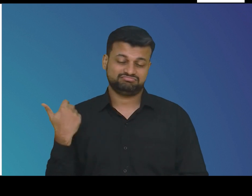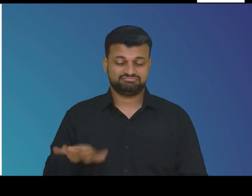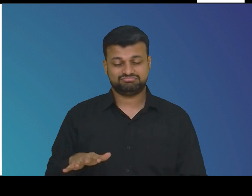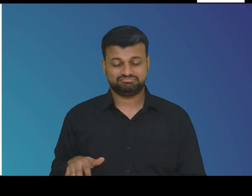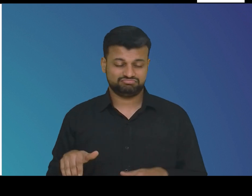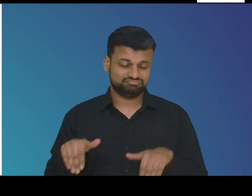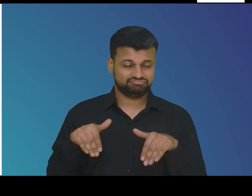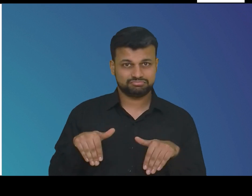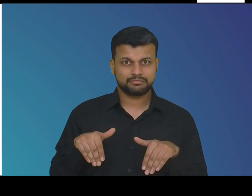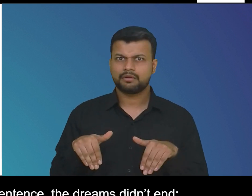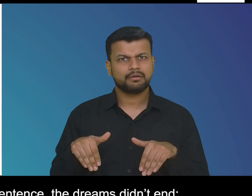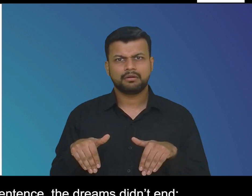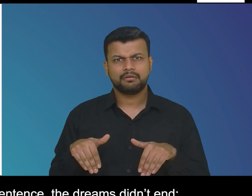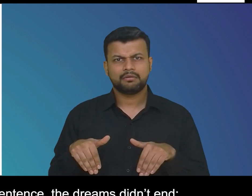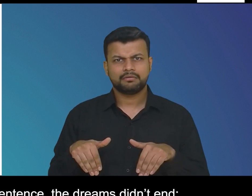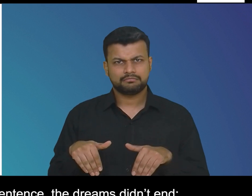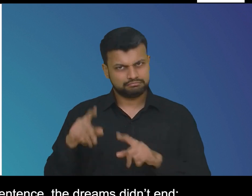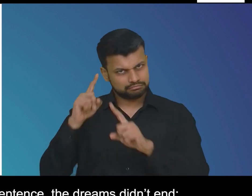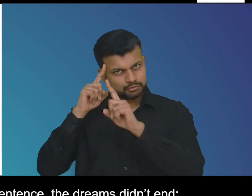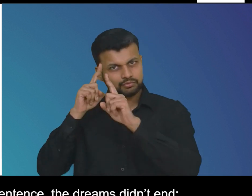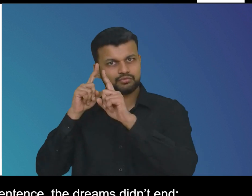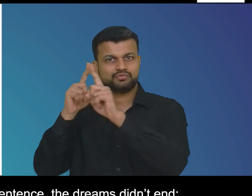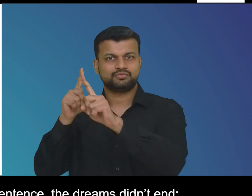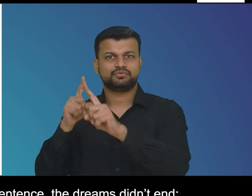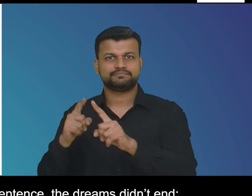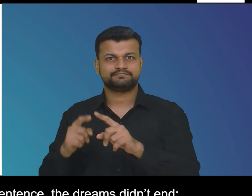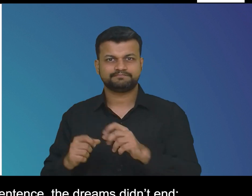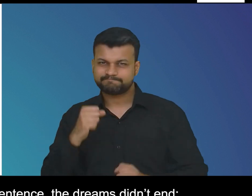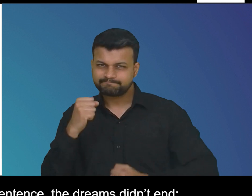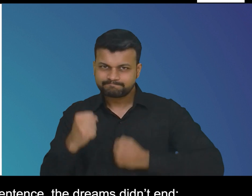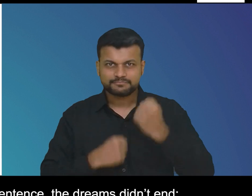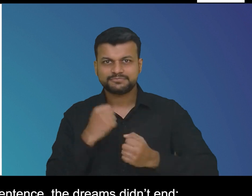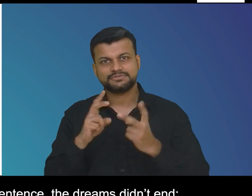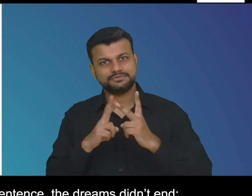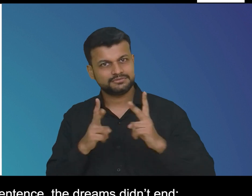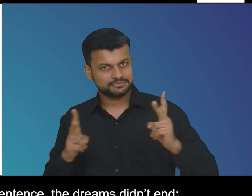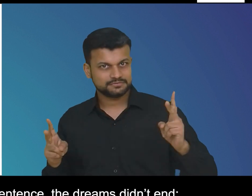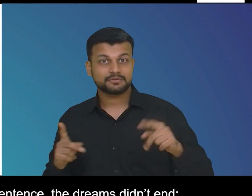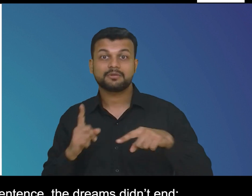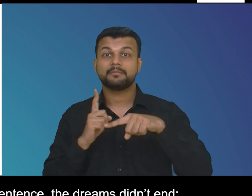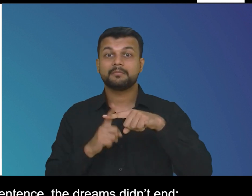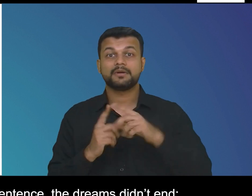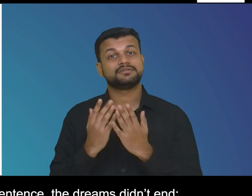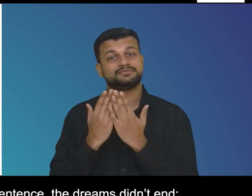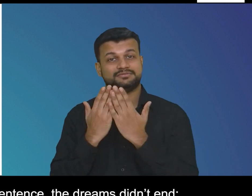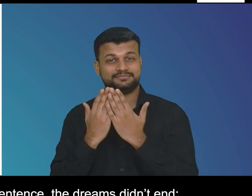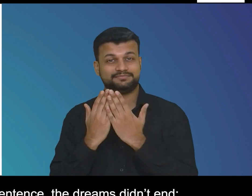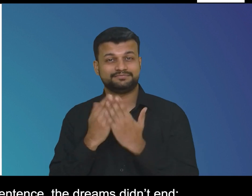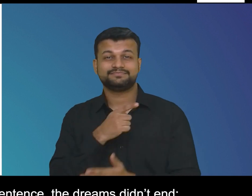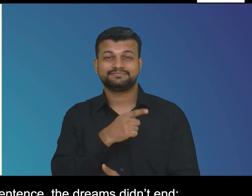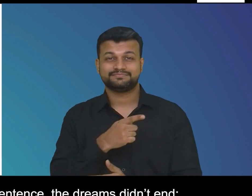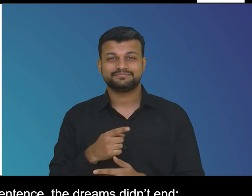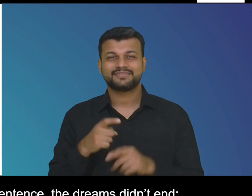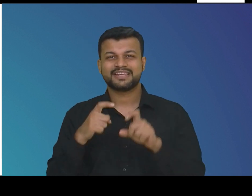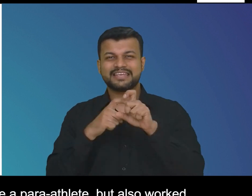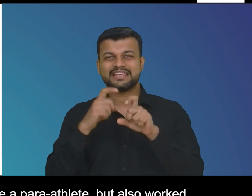to emphasize on the previous sentence the dreams didn't end they changed course